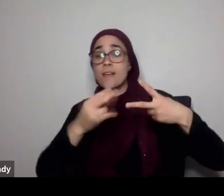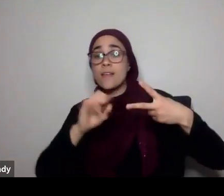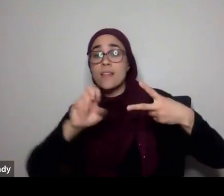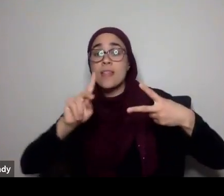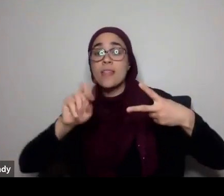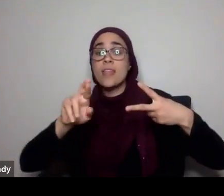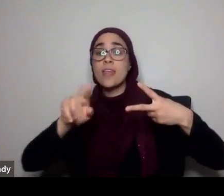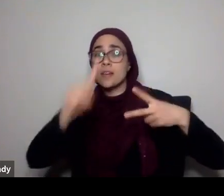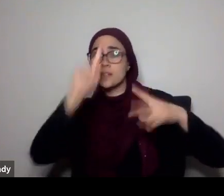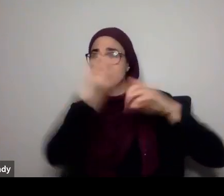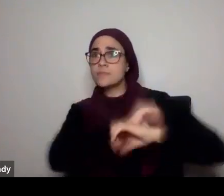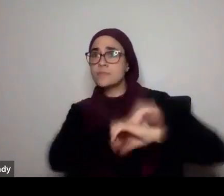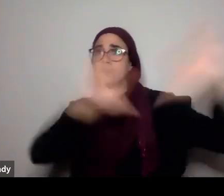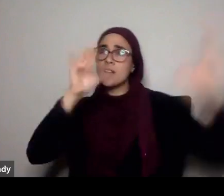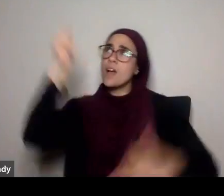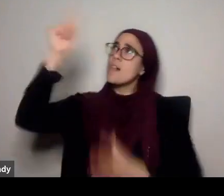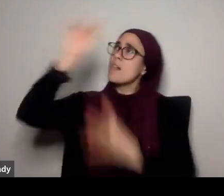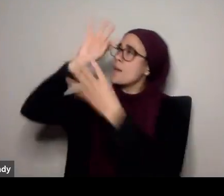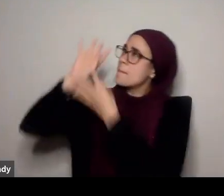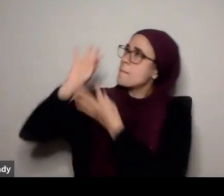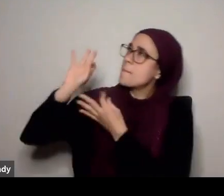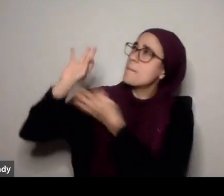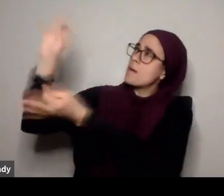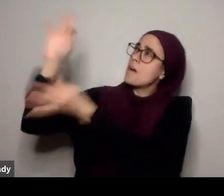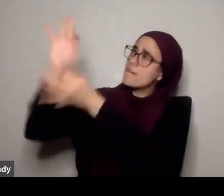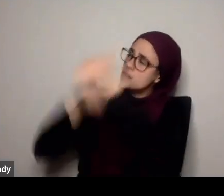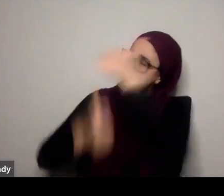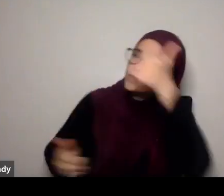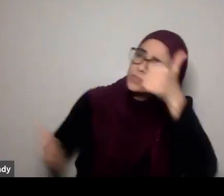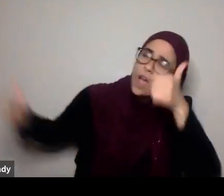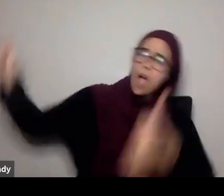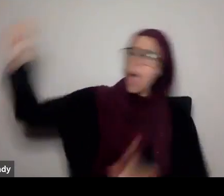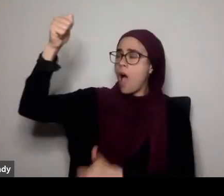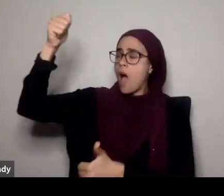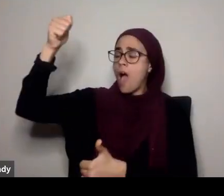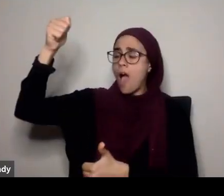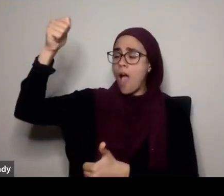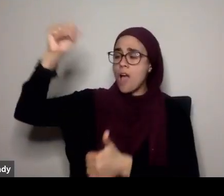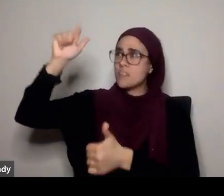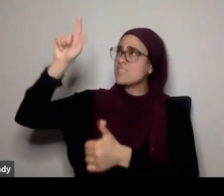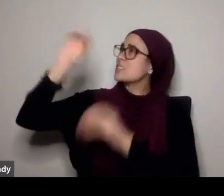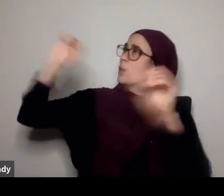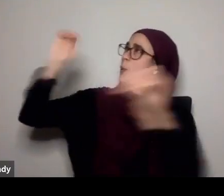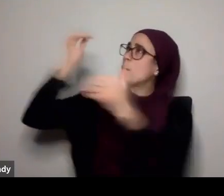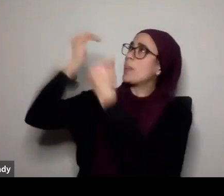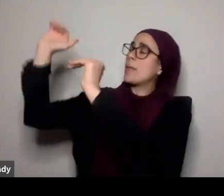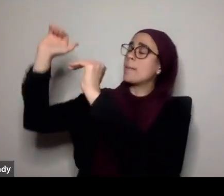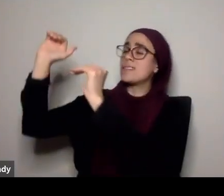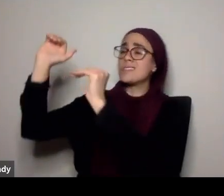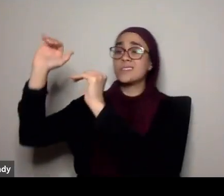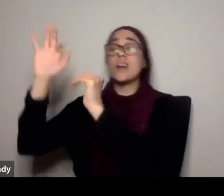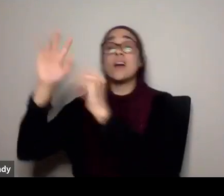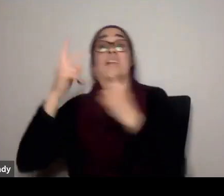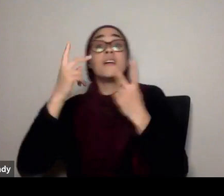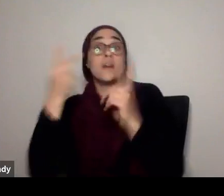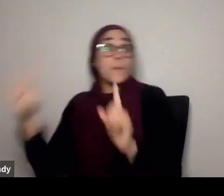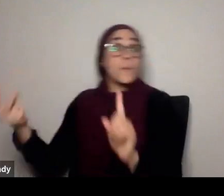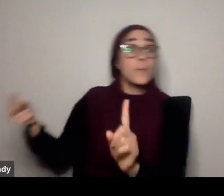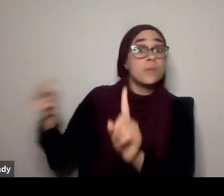as perfect, as absolute, all of these things that we should be attributed to Allah through tasbih, then you look at the limits that Allah set with love, with the eye